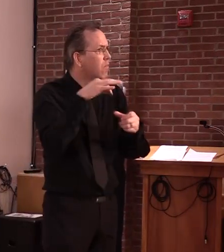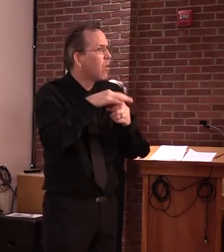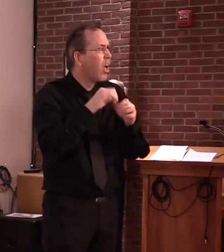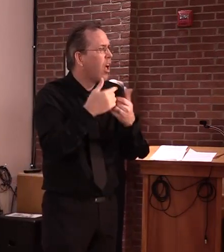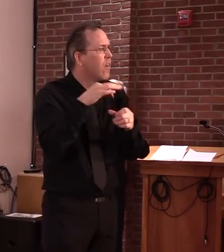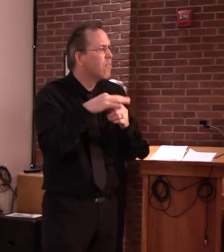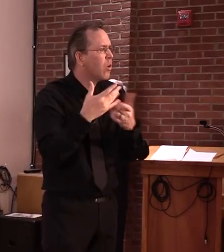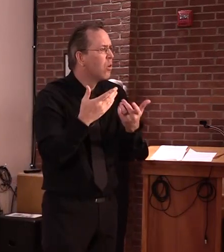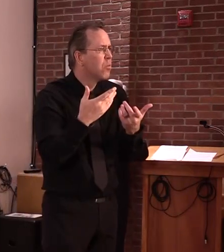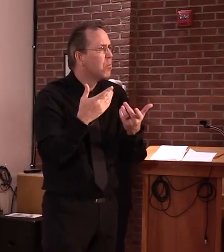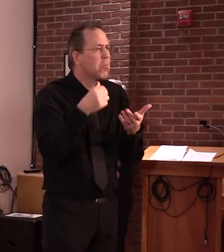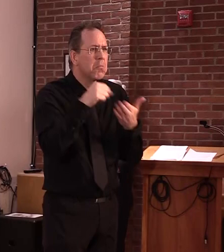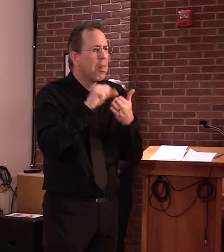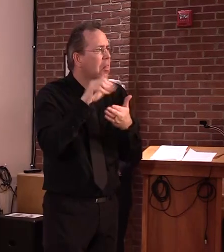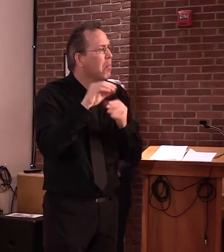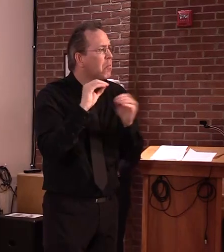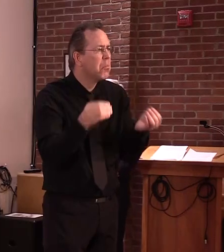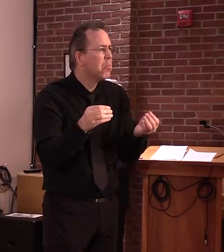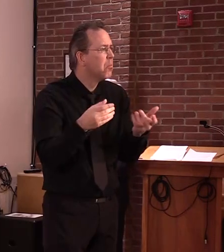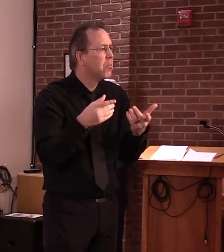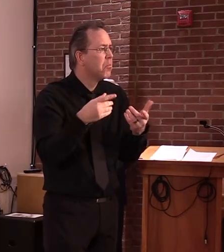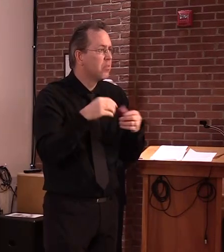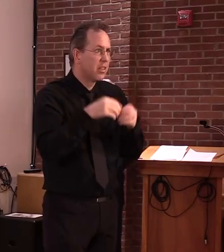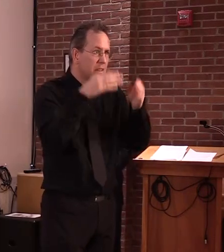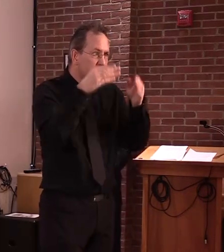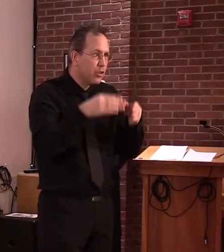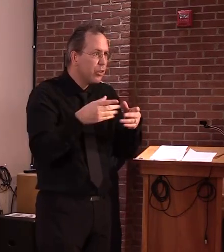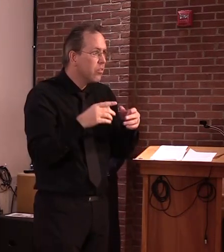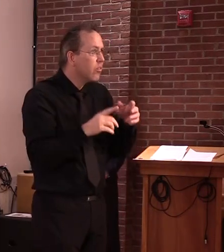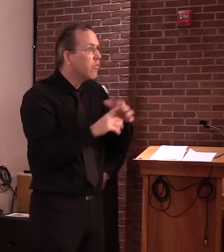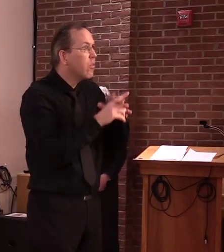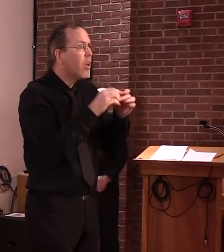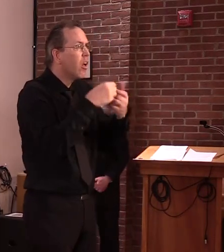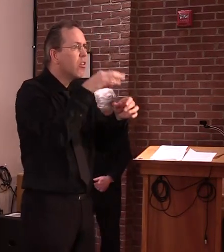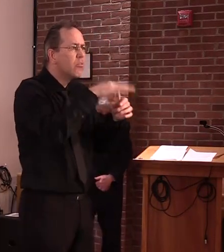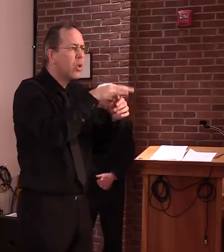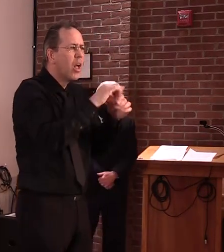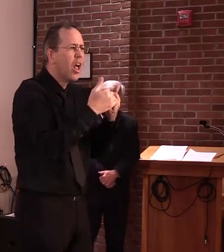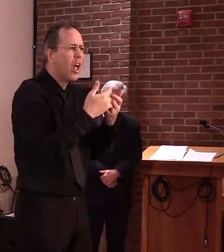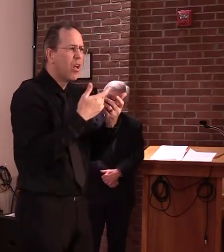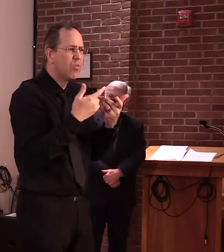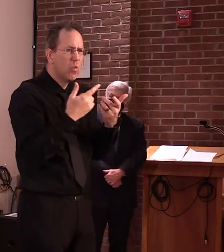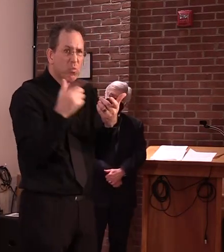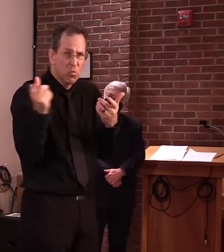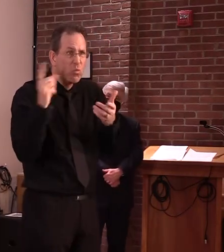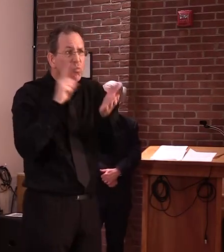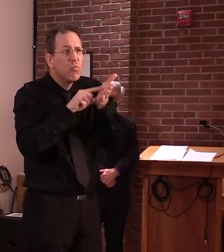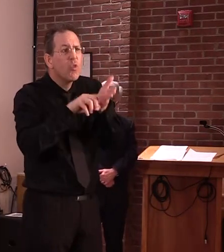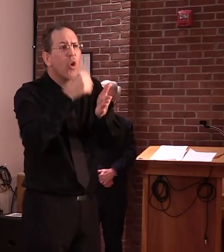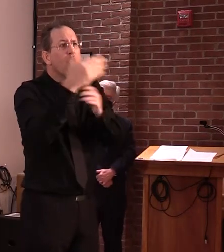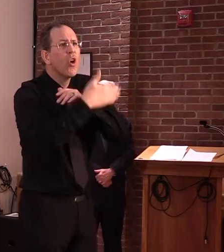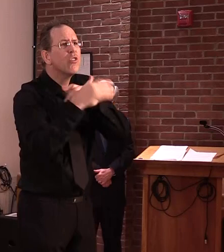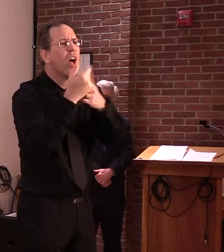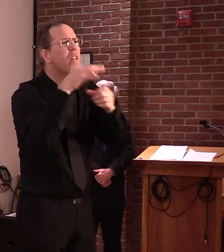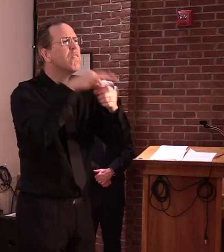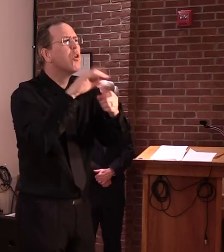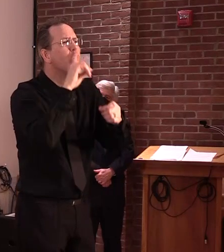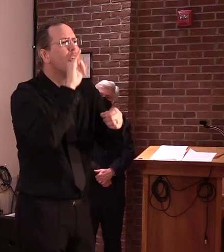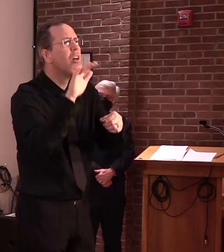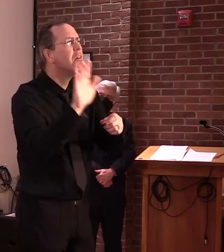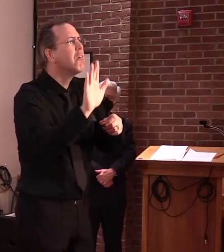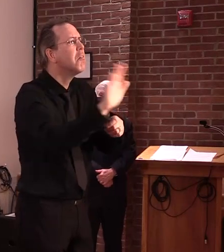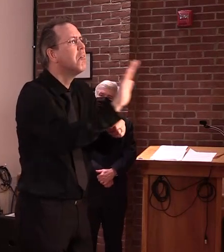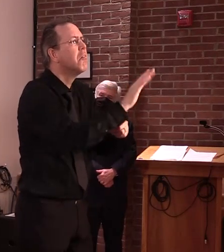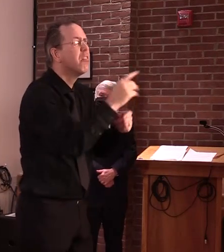for the experts. Uh, I rely on our health experts, uh, for questions like that. I'll, uh, I'll let the, uh, the election